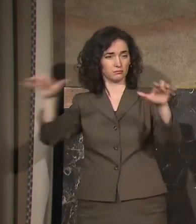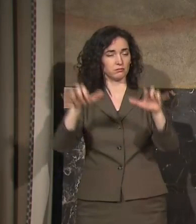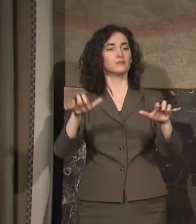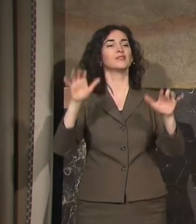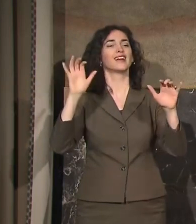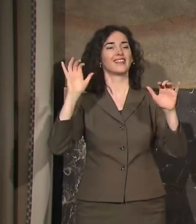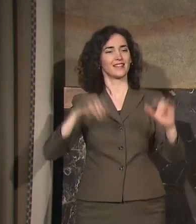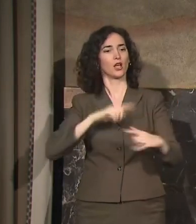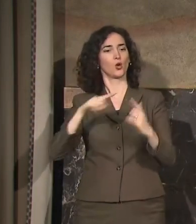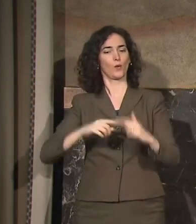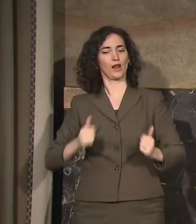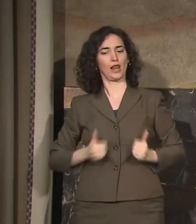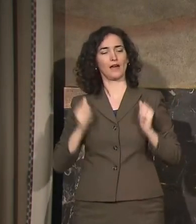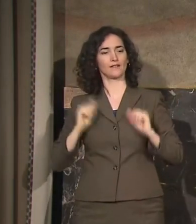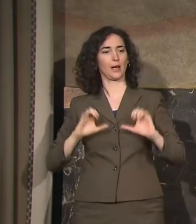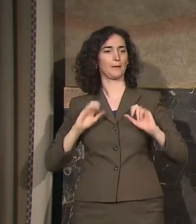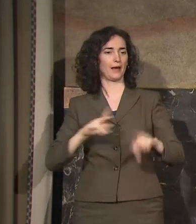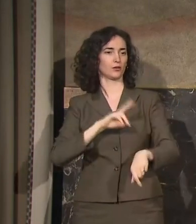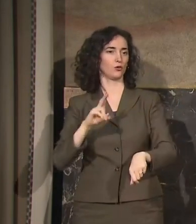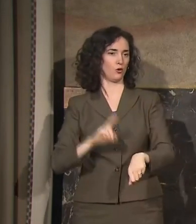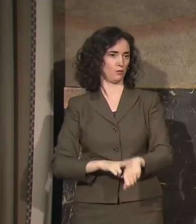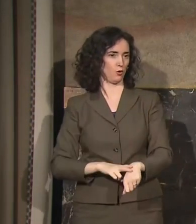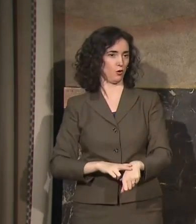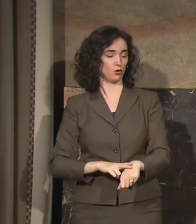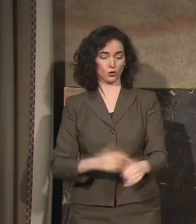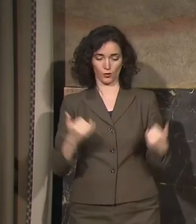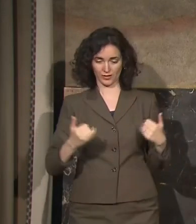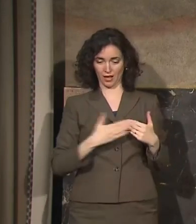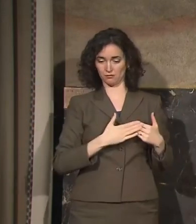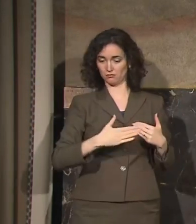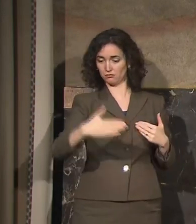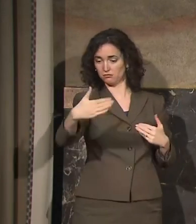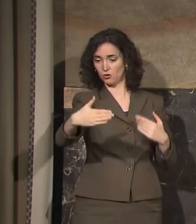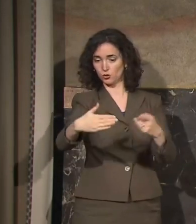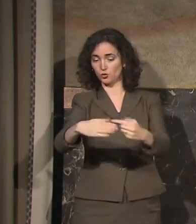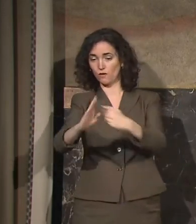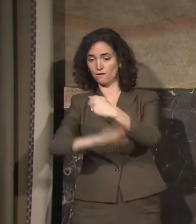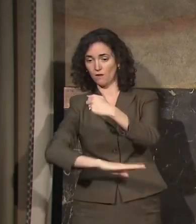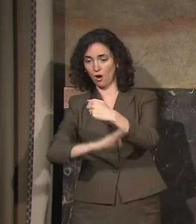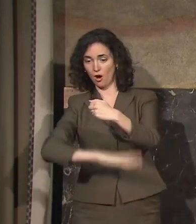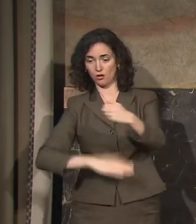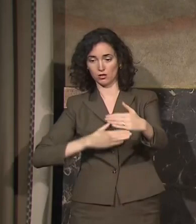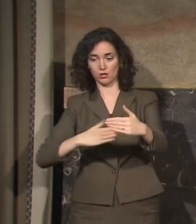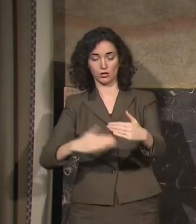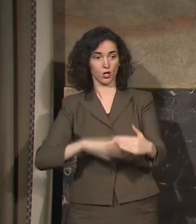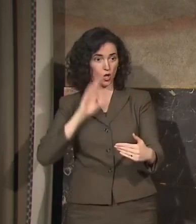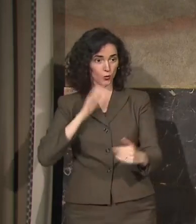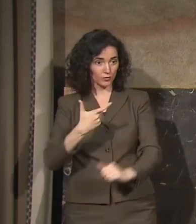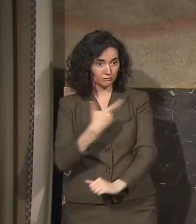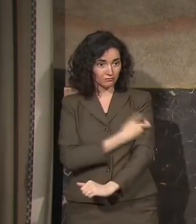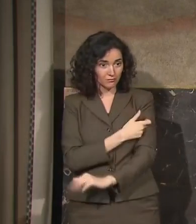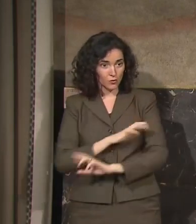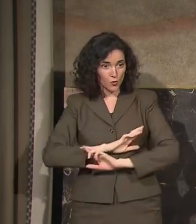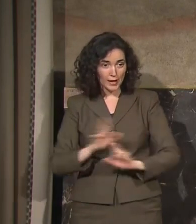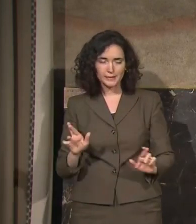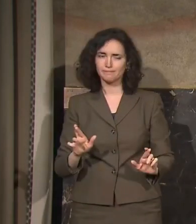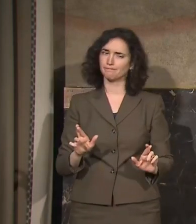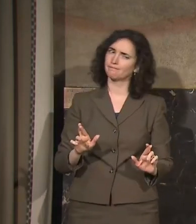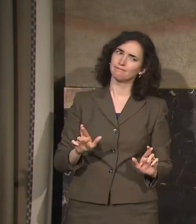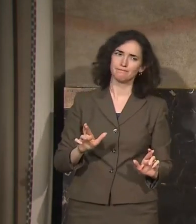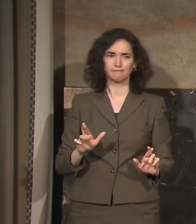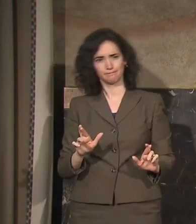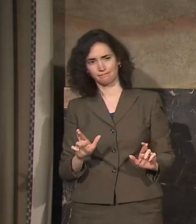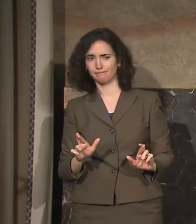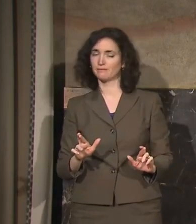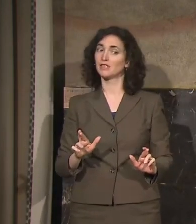population. So, between now and this fall, I'm not sure that that vaccine is going to be available. That would be